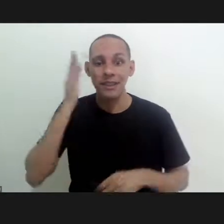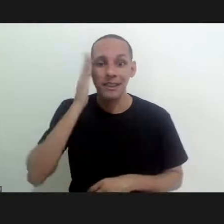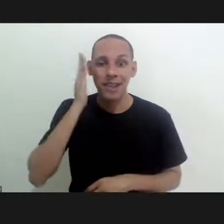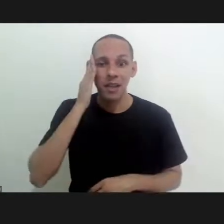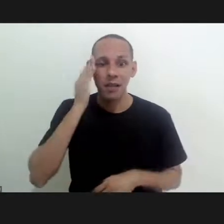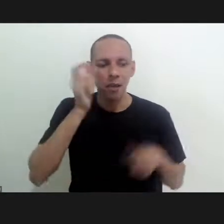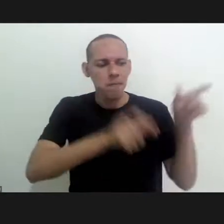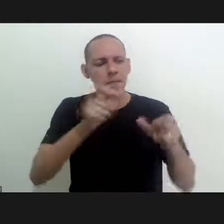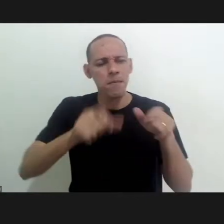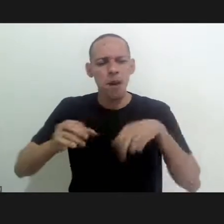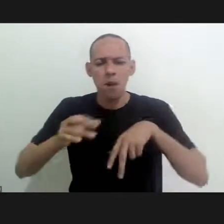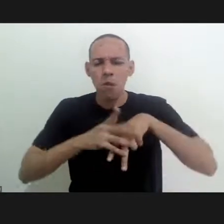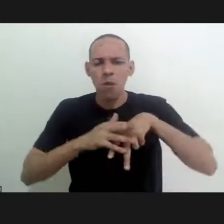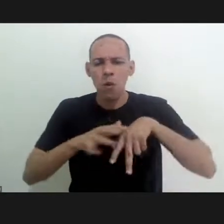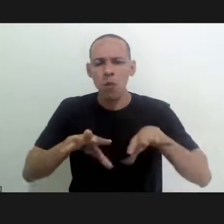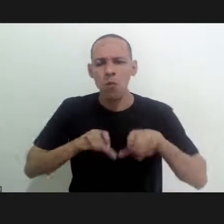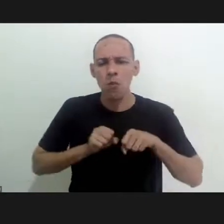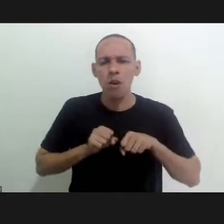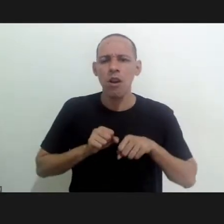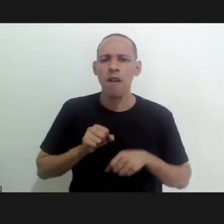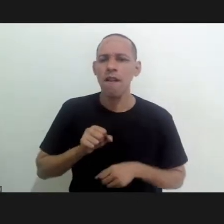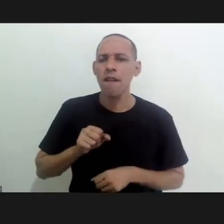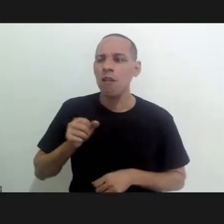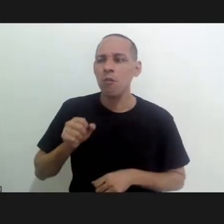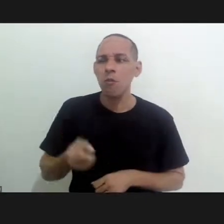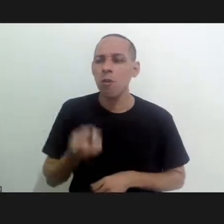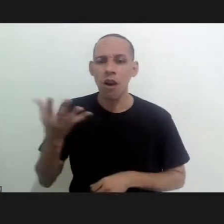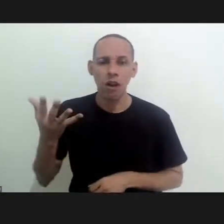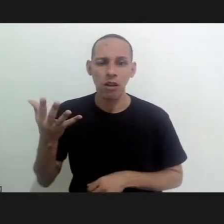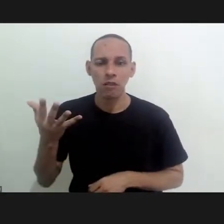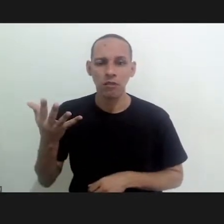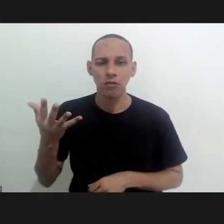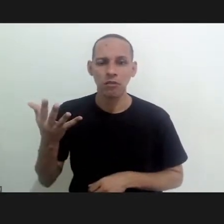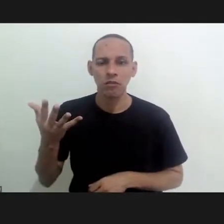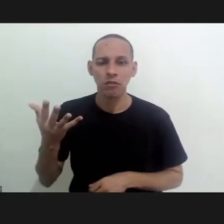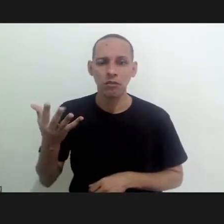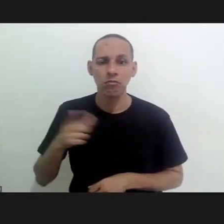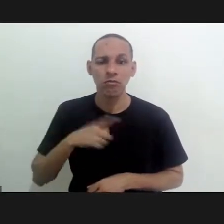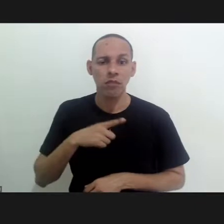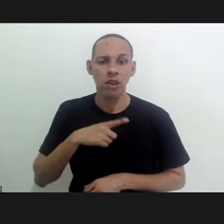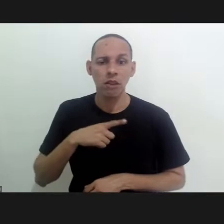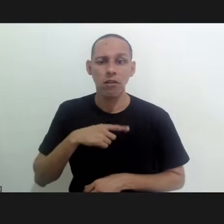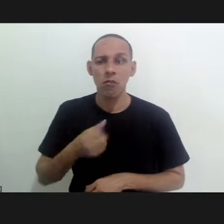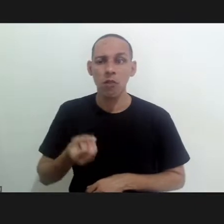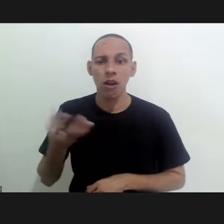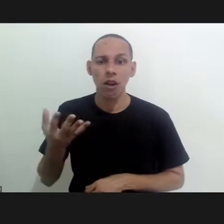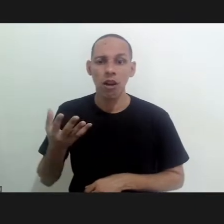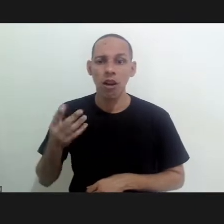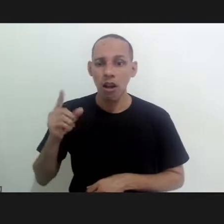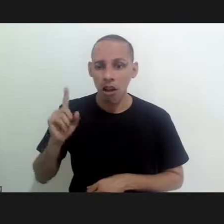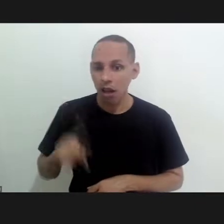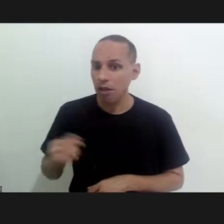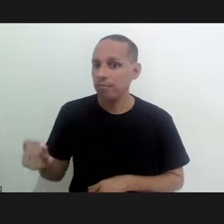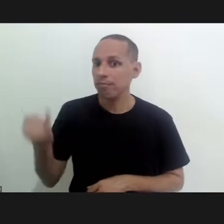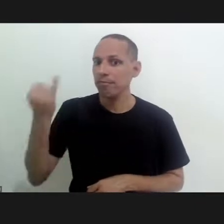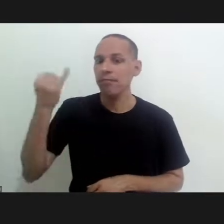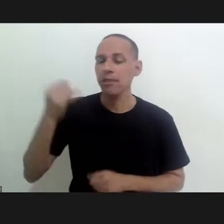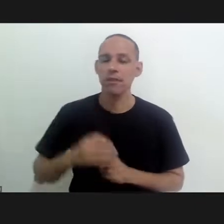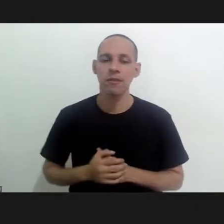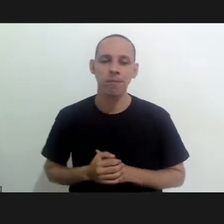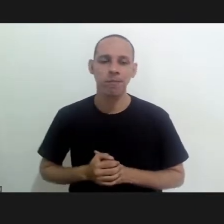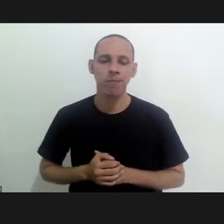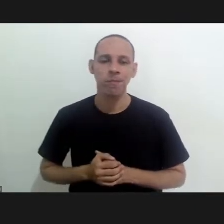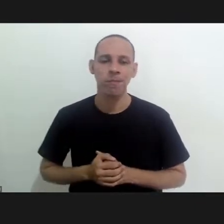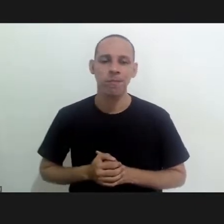are where we are and how many we are that's the how many carriers there are of chagas disease it's one of the most